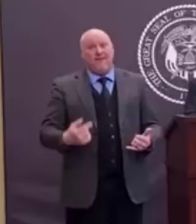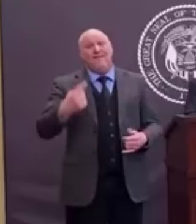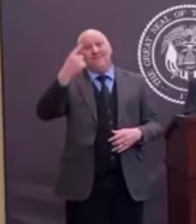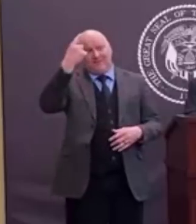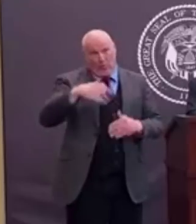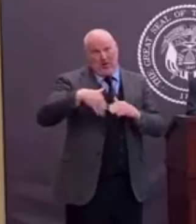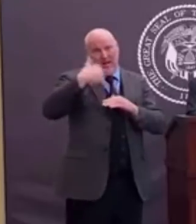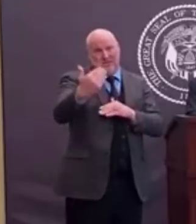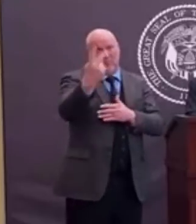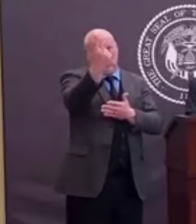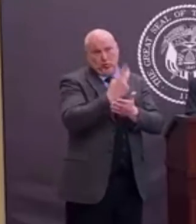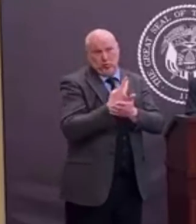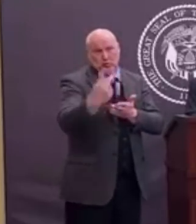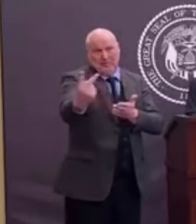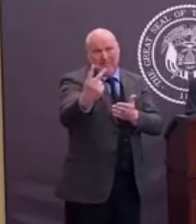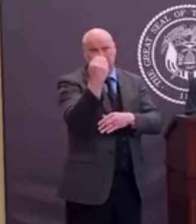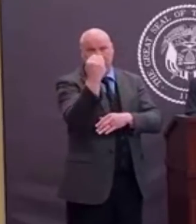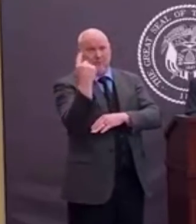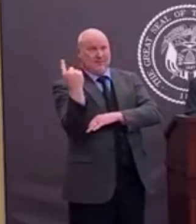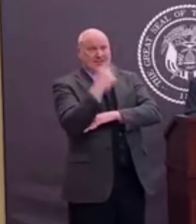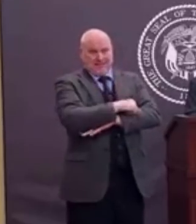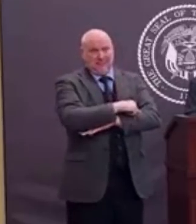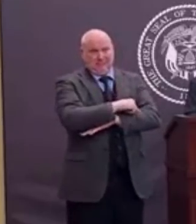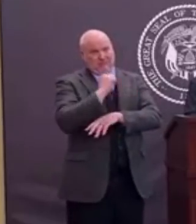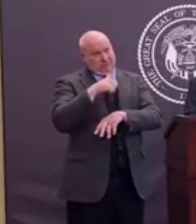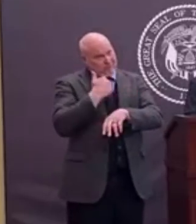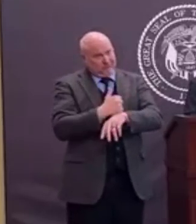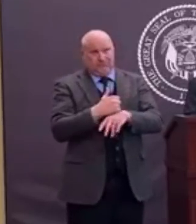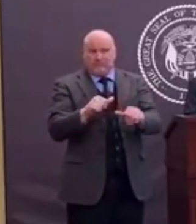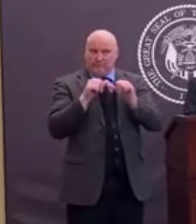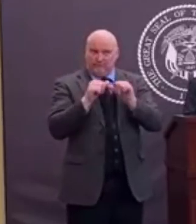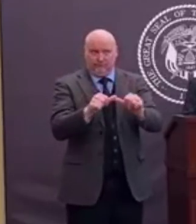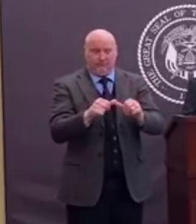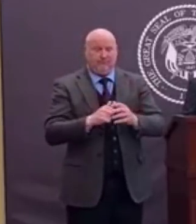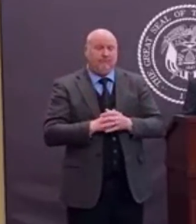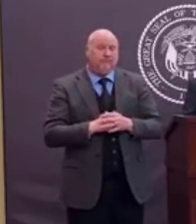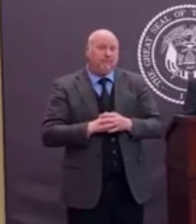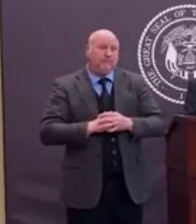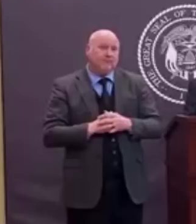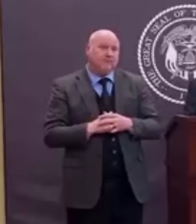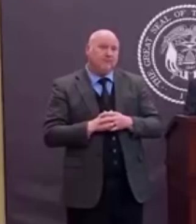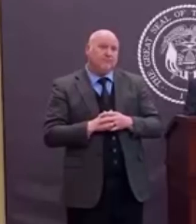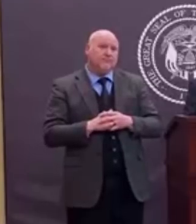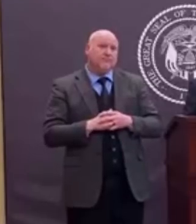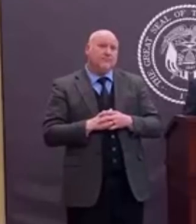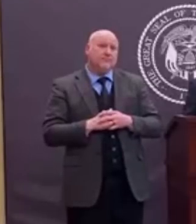fact, I think I've got a April,